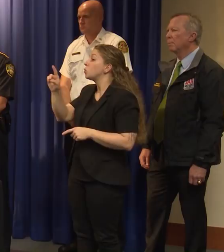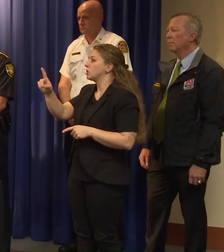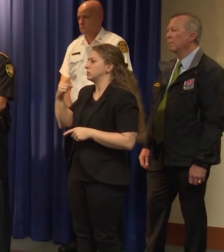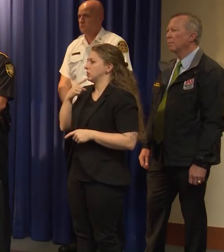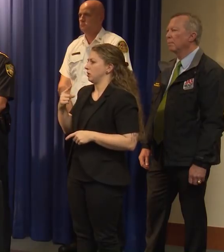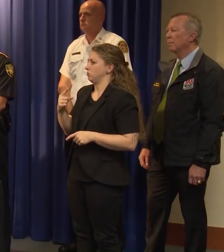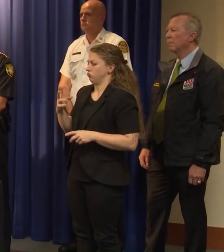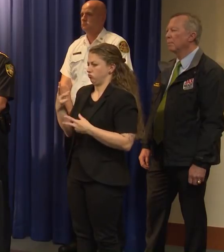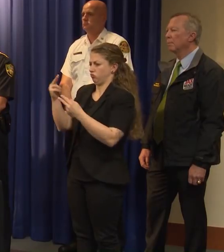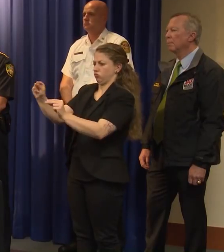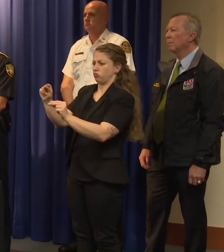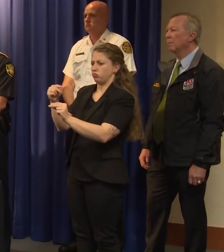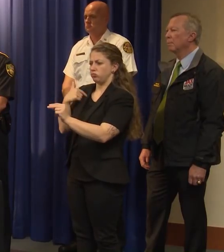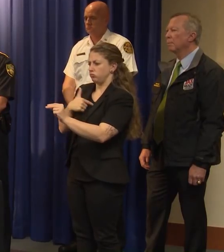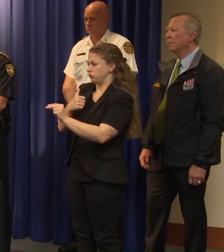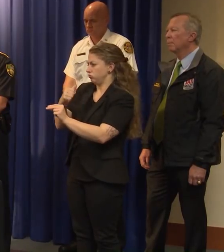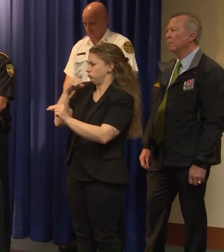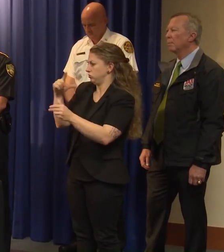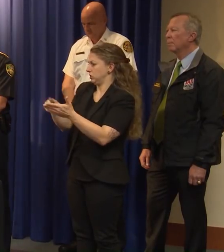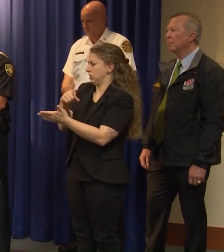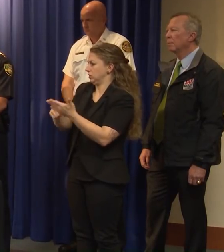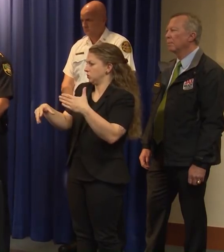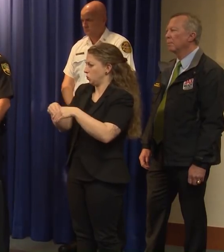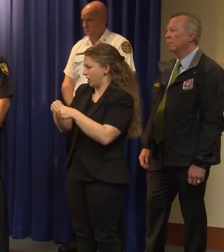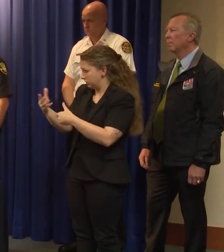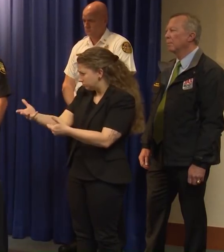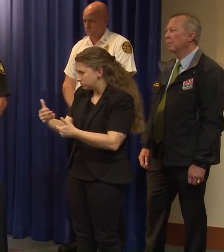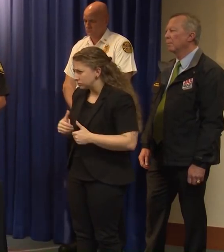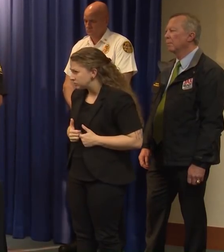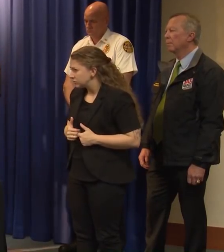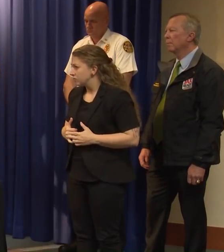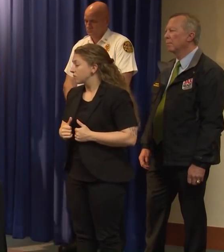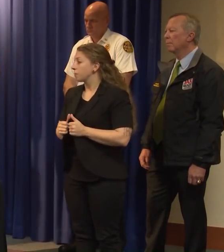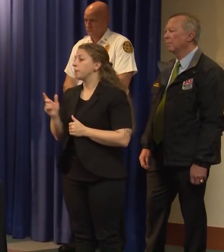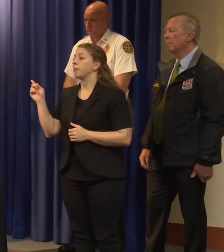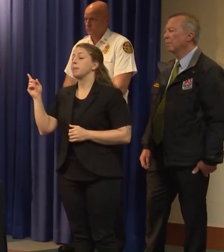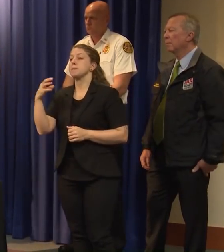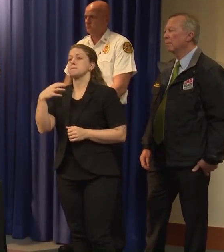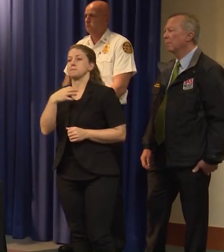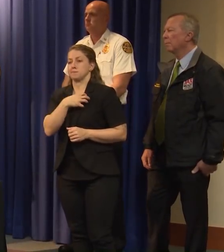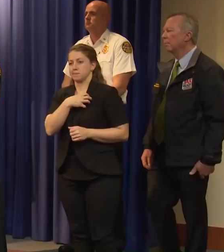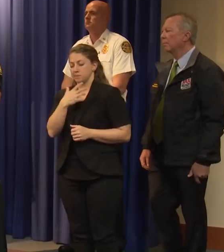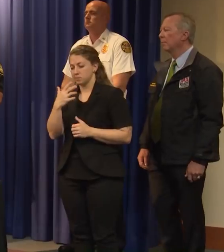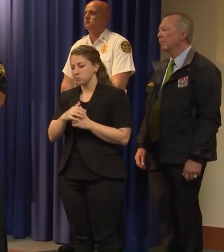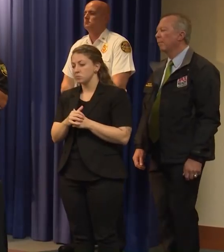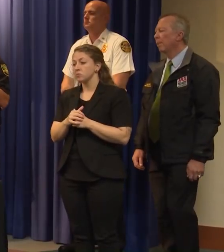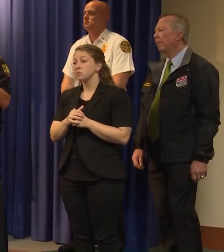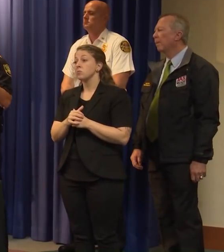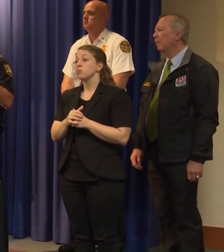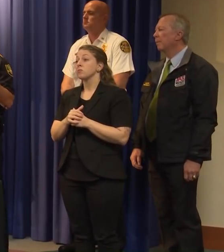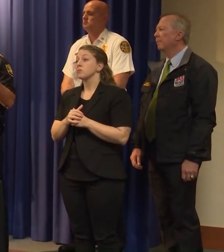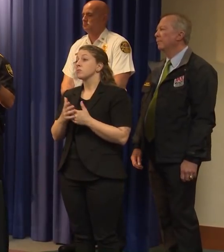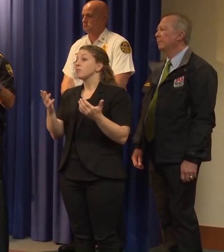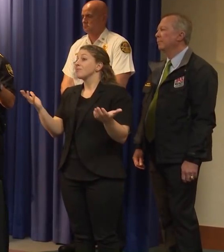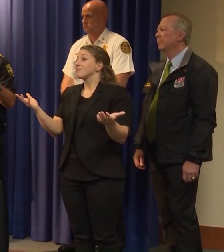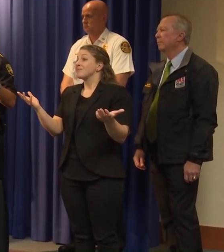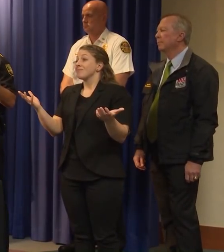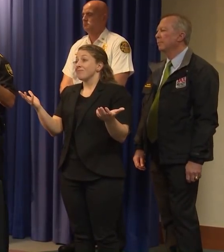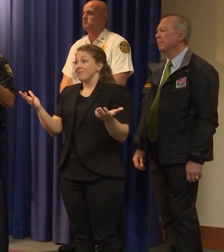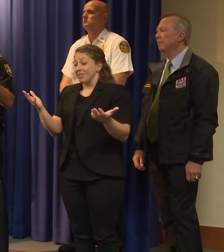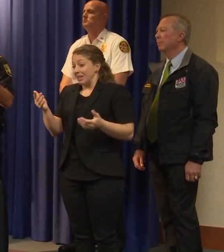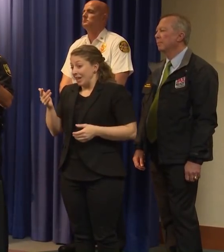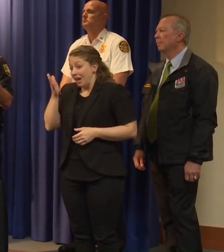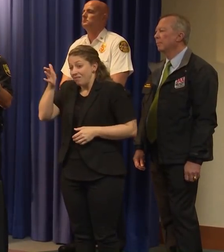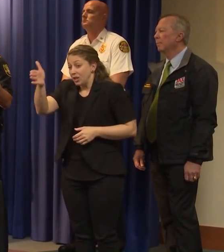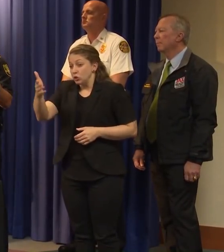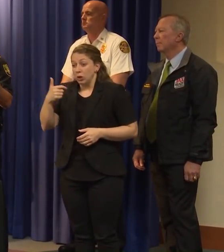No, we're not canceling weddings. Sheriff, do you want to speak to? So, I'll tell you this, you at some point in time, we will have done all we can do. And it's